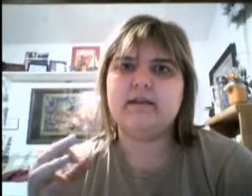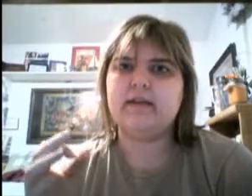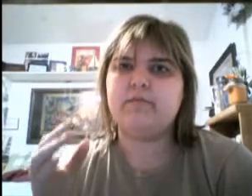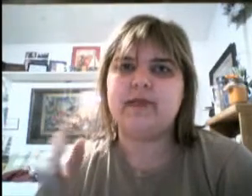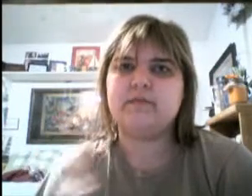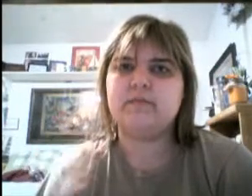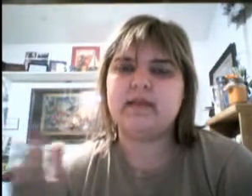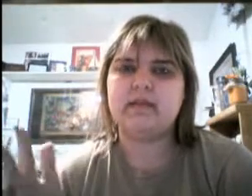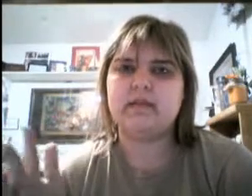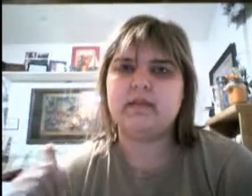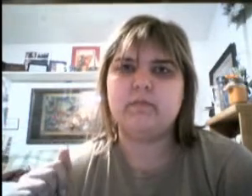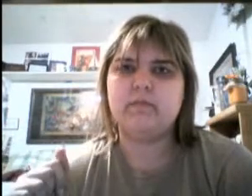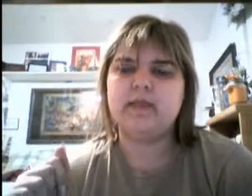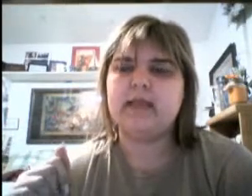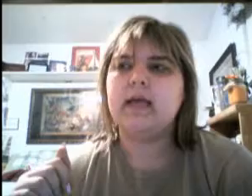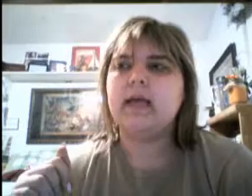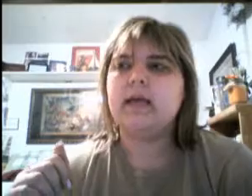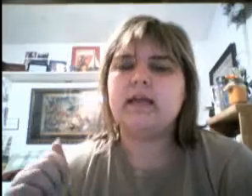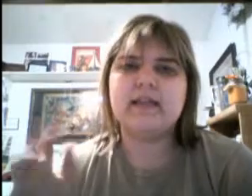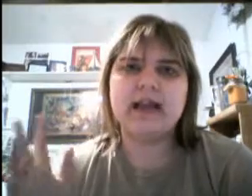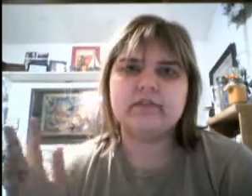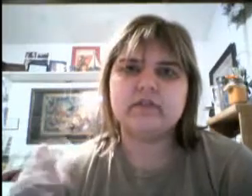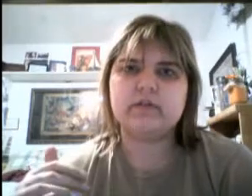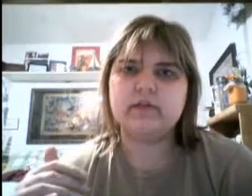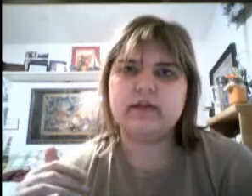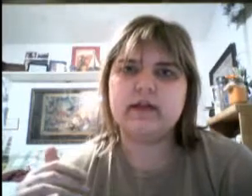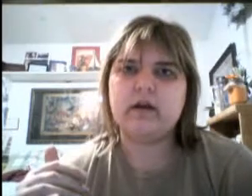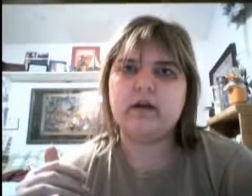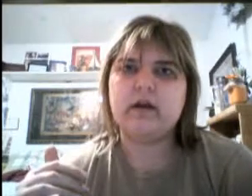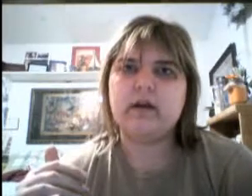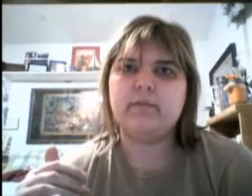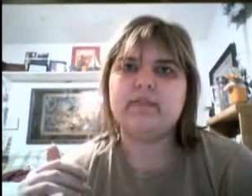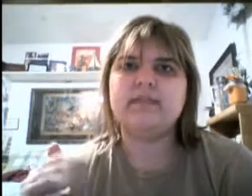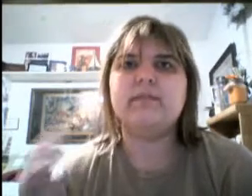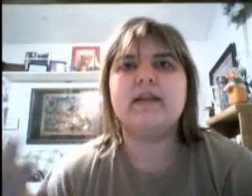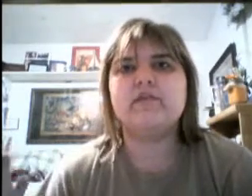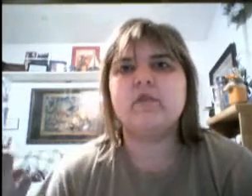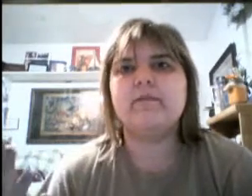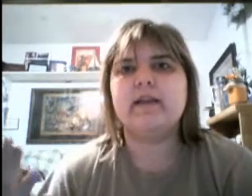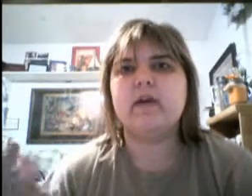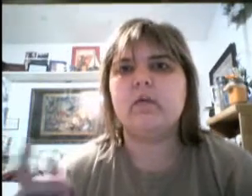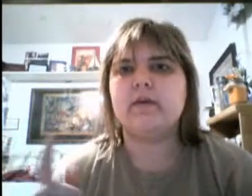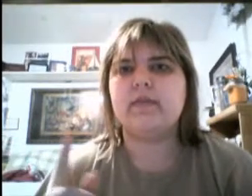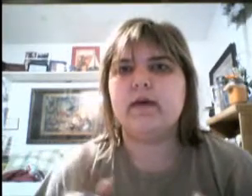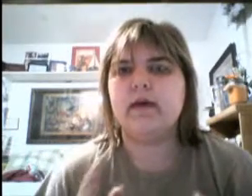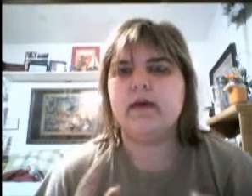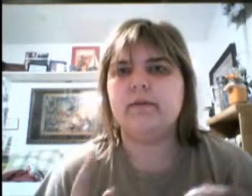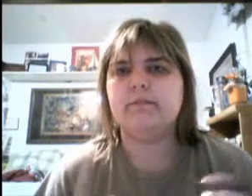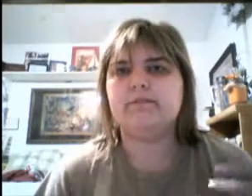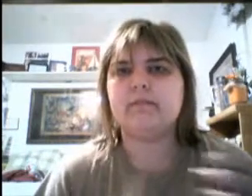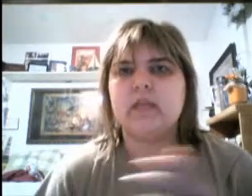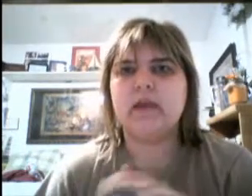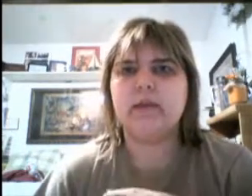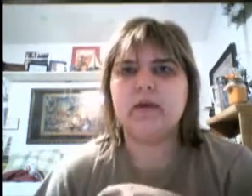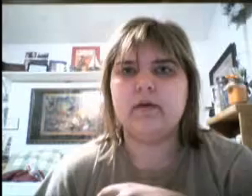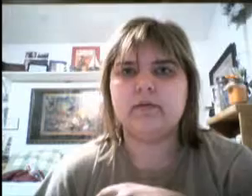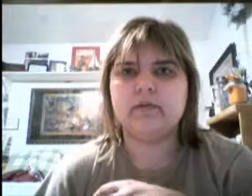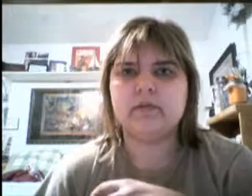they've picked to be in the movie. None of the actors could be there, um, but they did make a short video with, um, Emma, who's